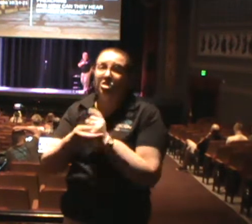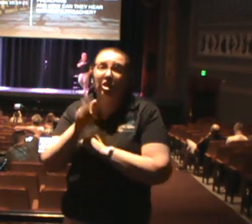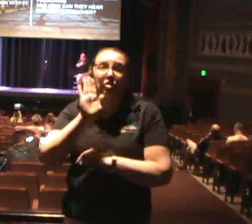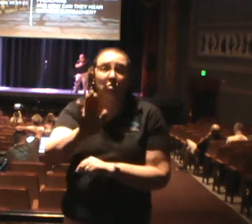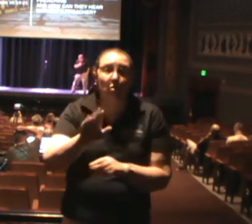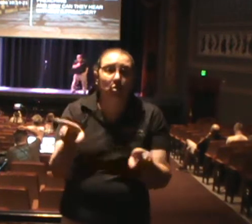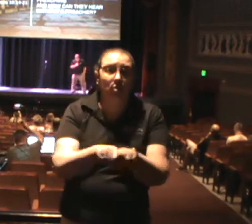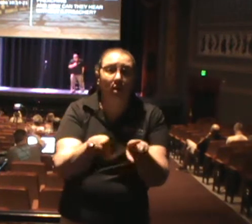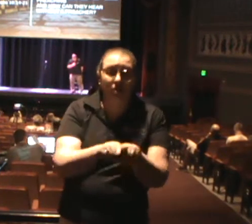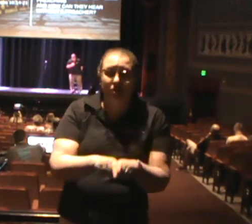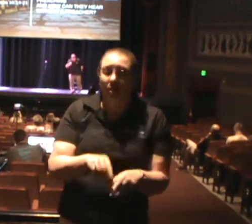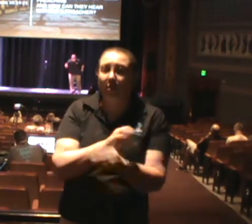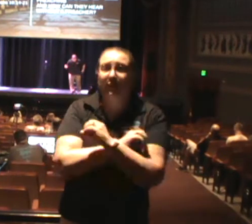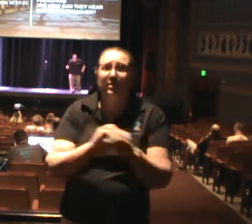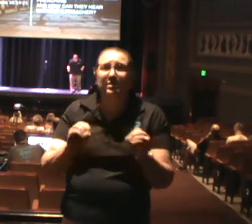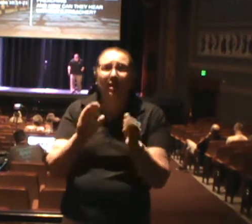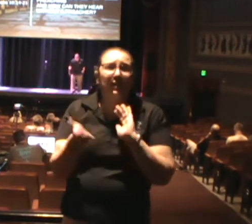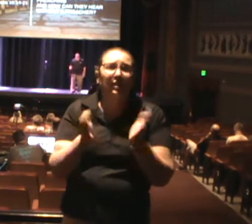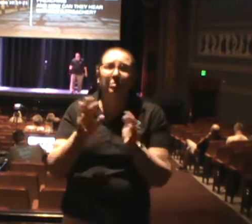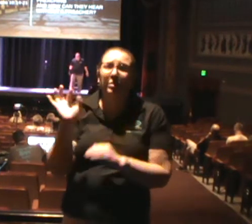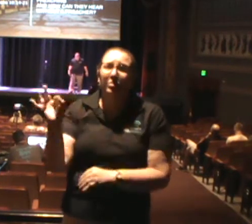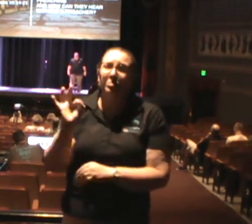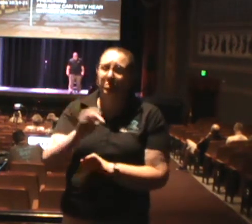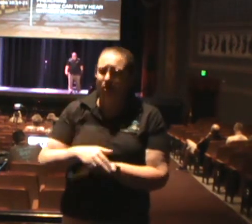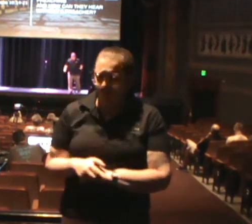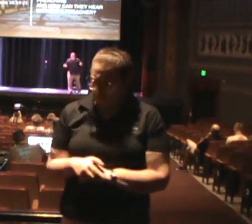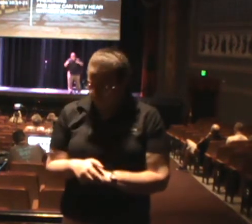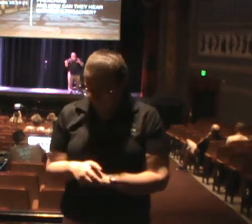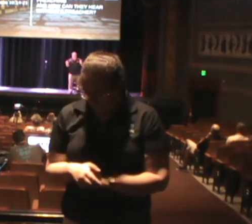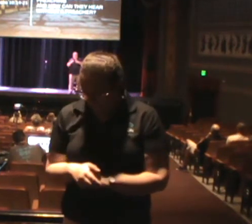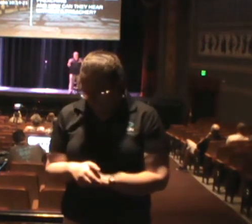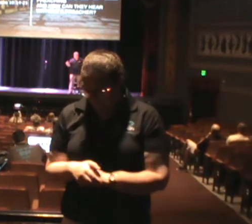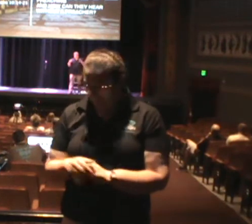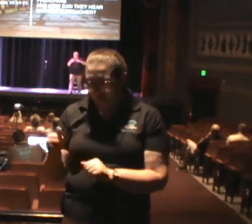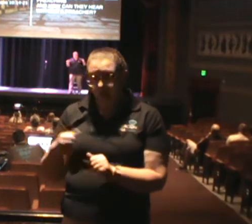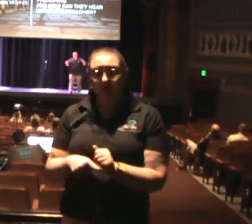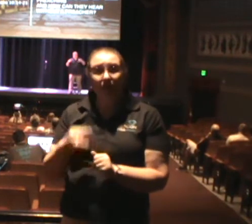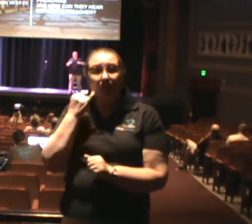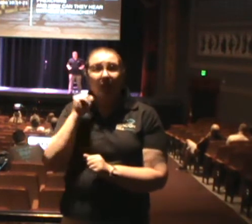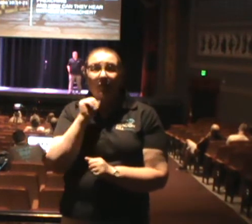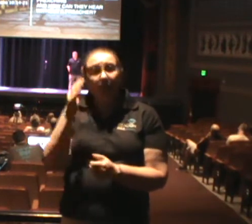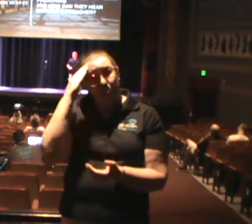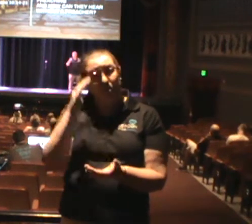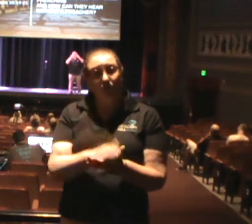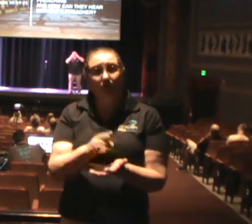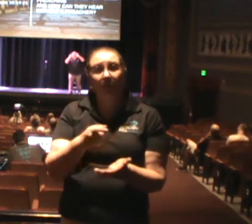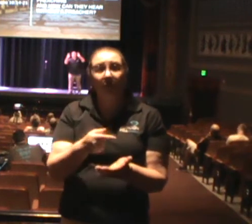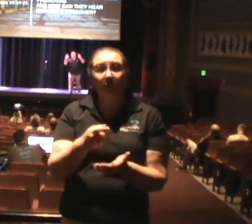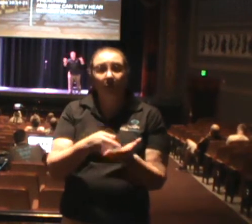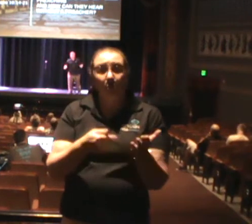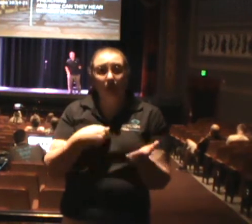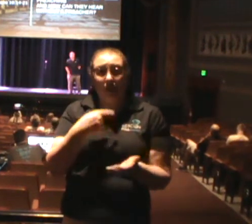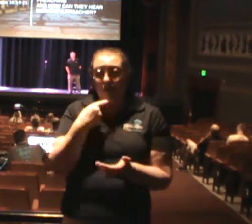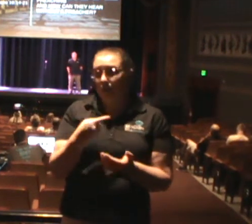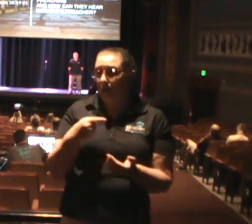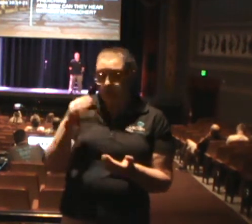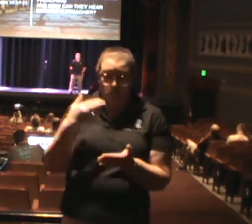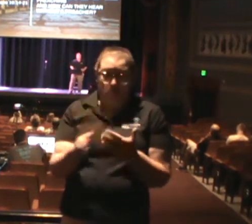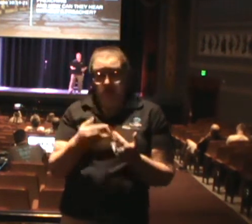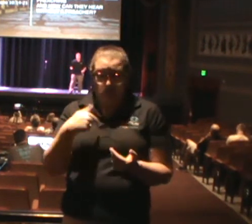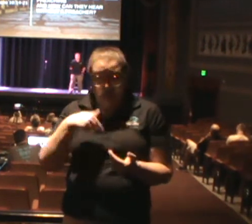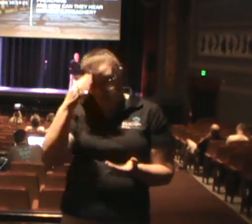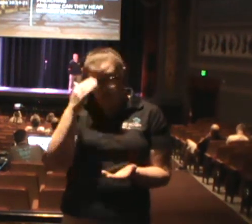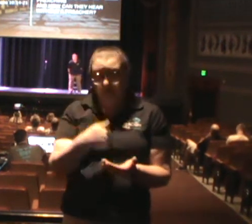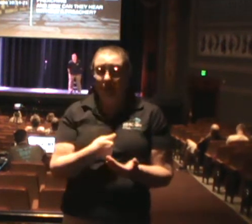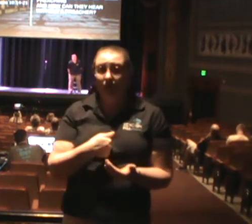There's nothing like preaching. There's nothing like preaching. So even if you don't believe what I say, maybe you think I'm some lunatic, you